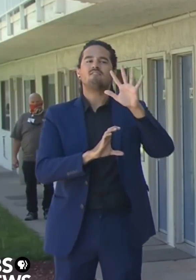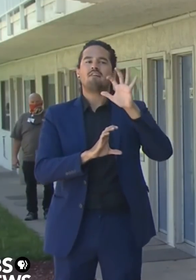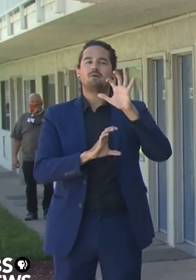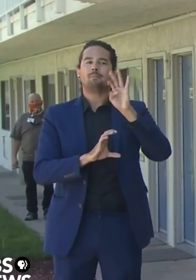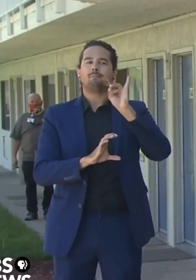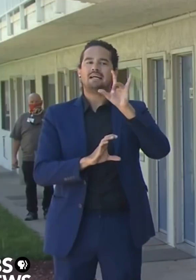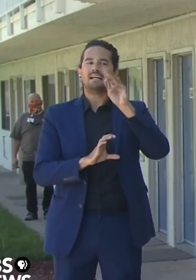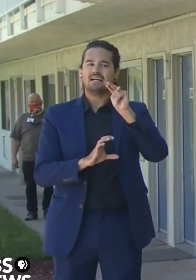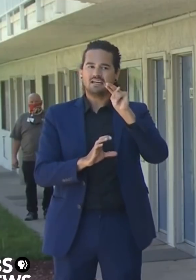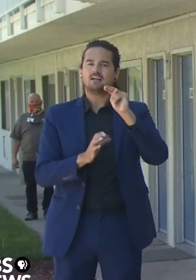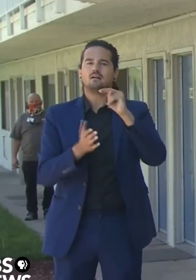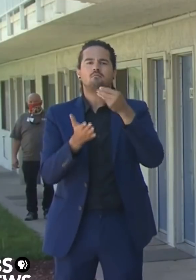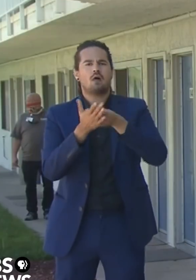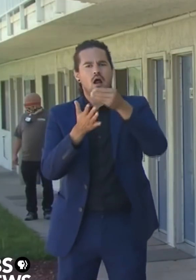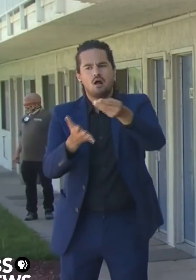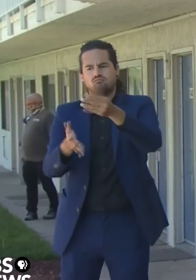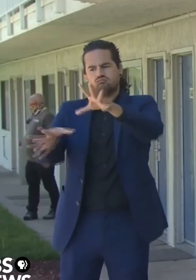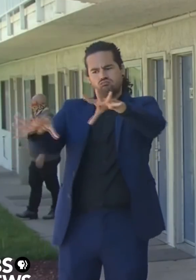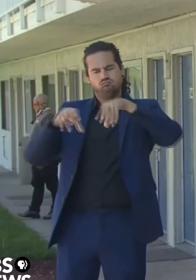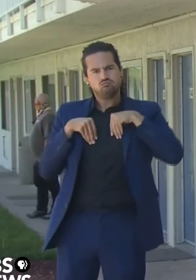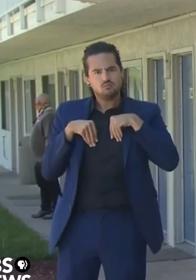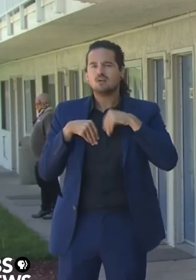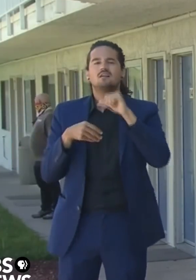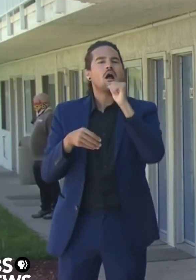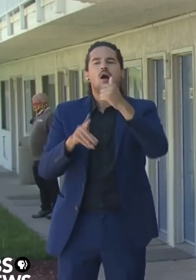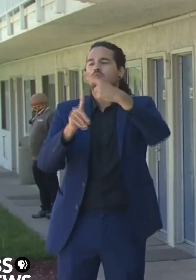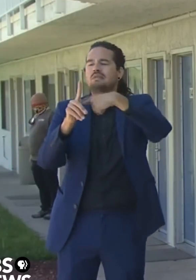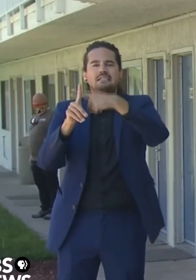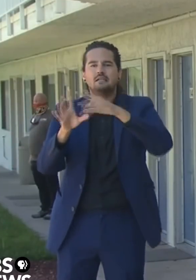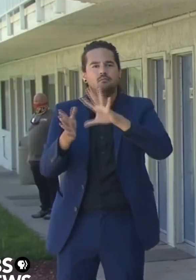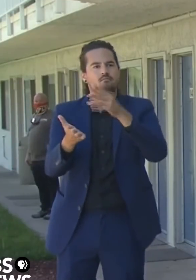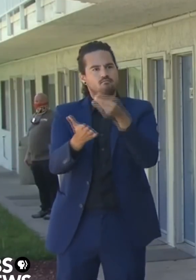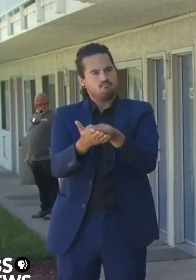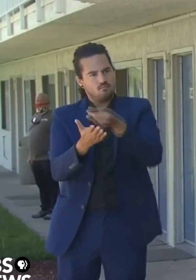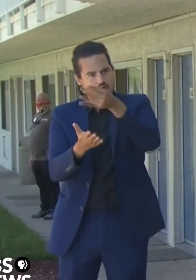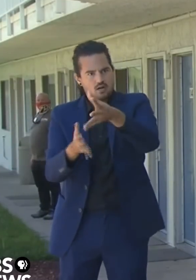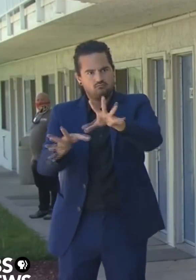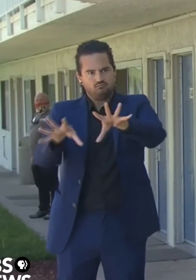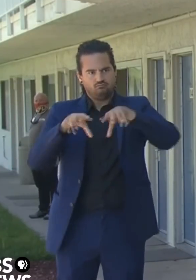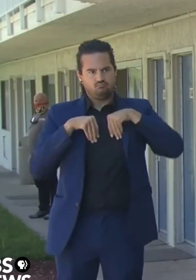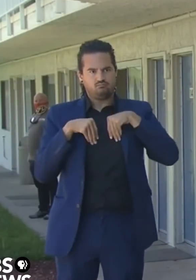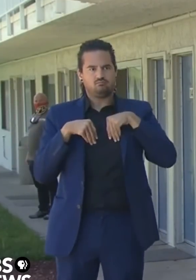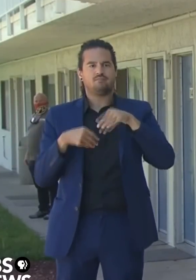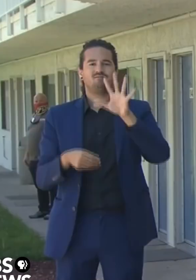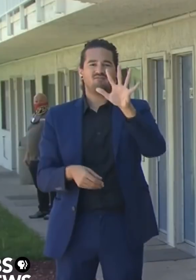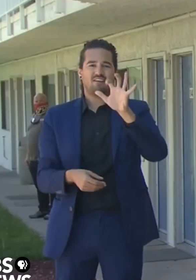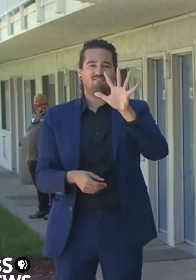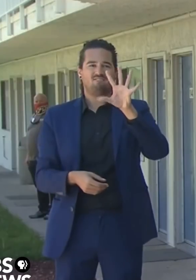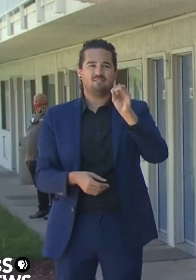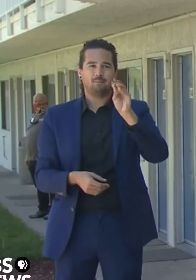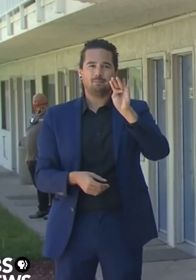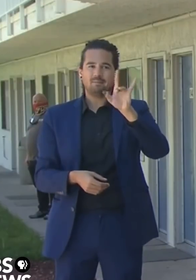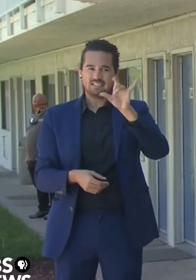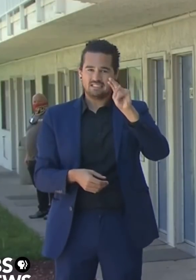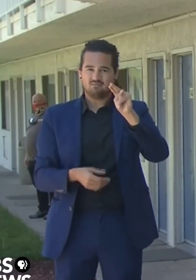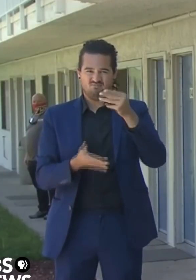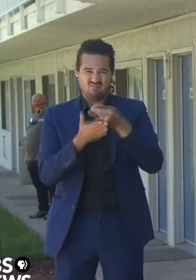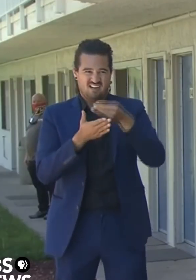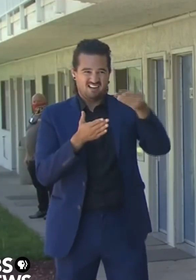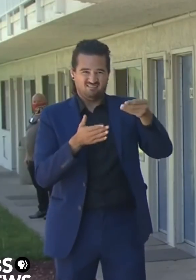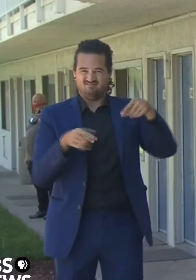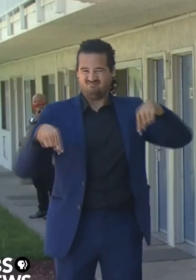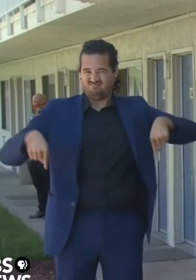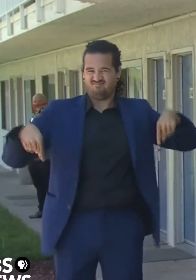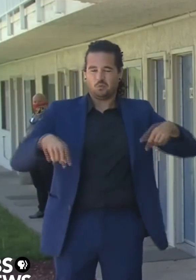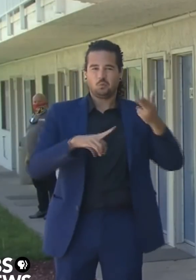units like this, but acquiring units like this. And I think this is rather significant and forgive me again for belaboring this.